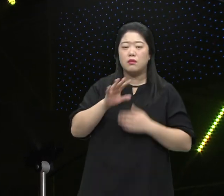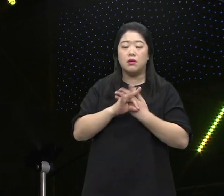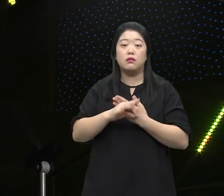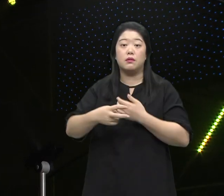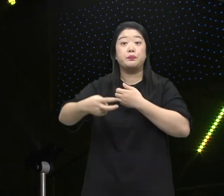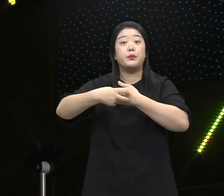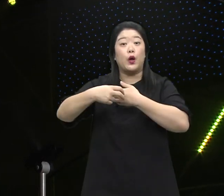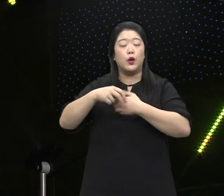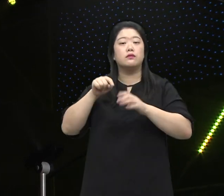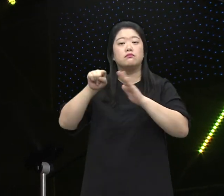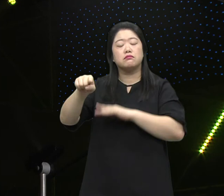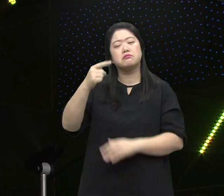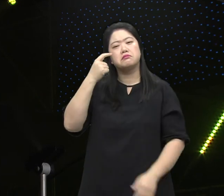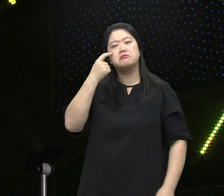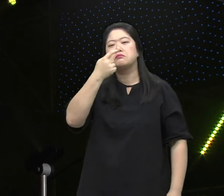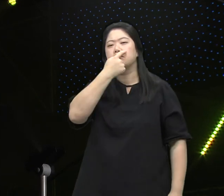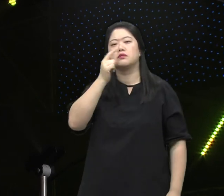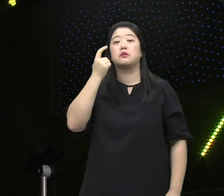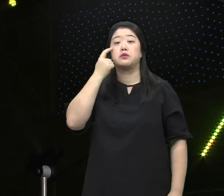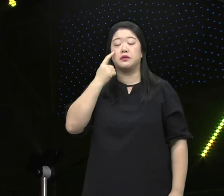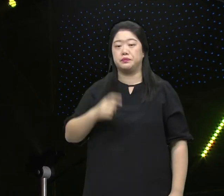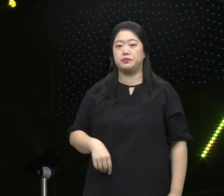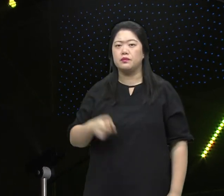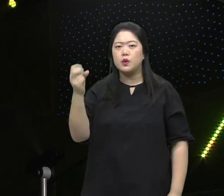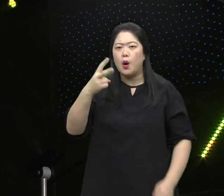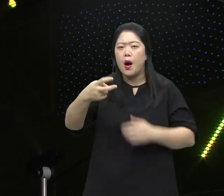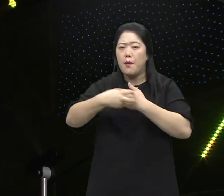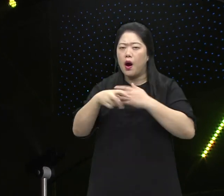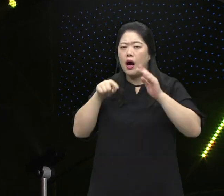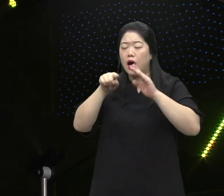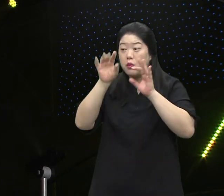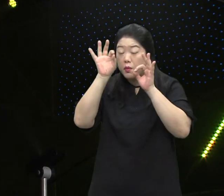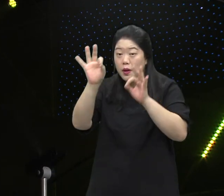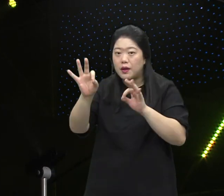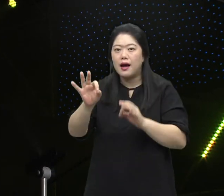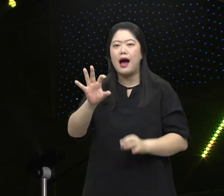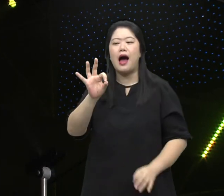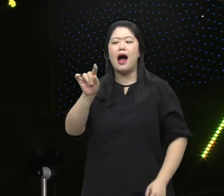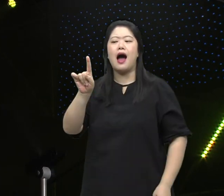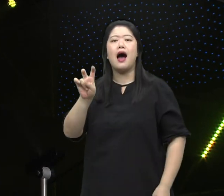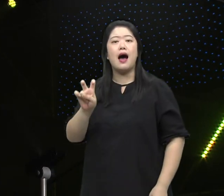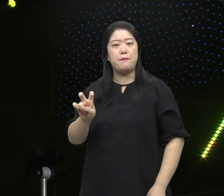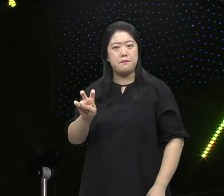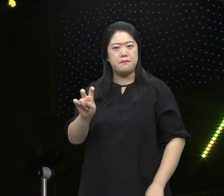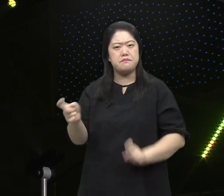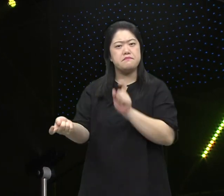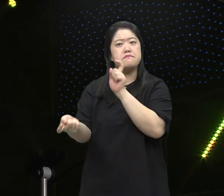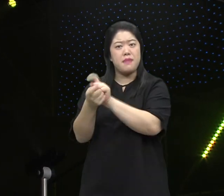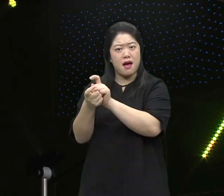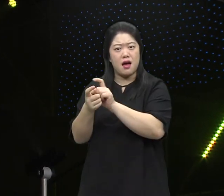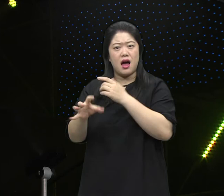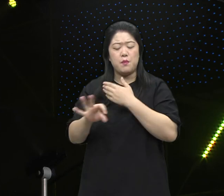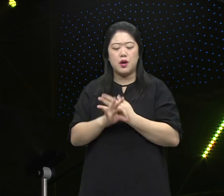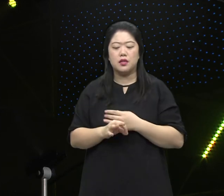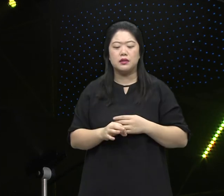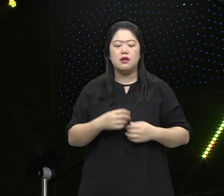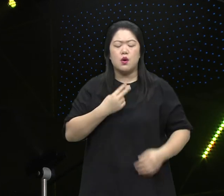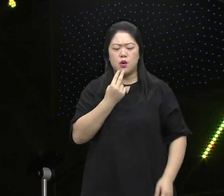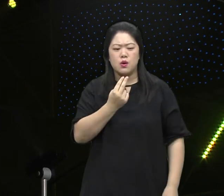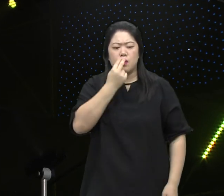to the